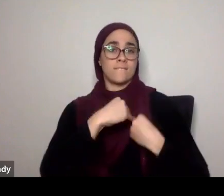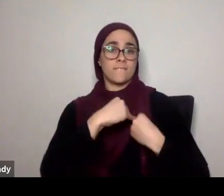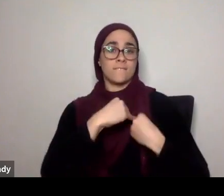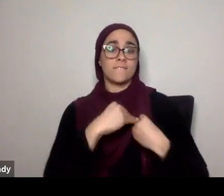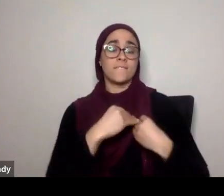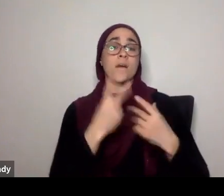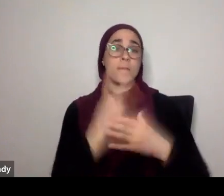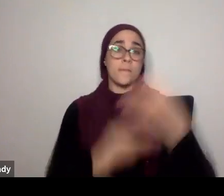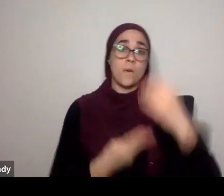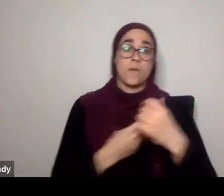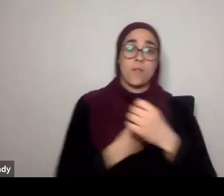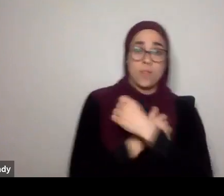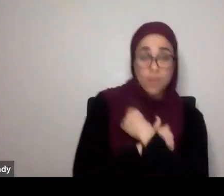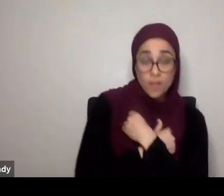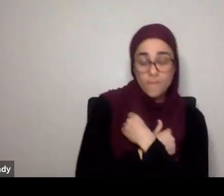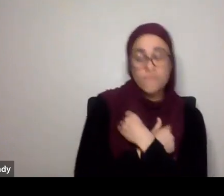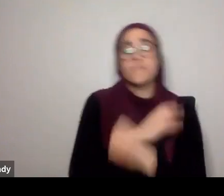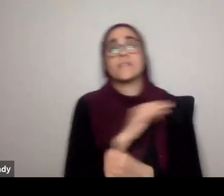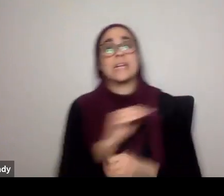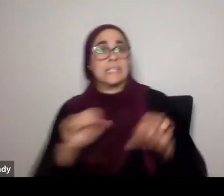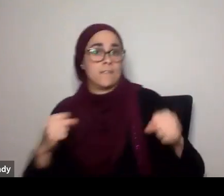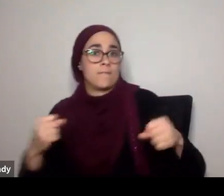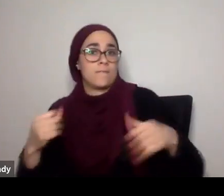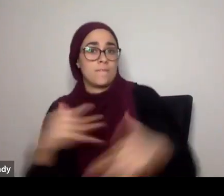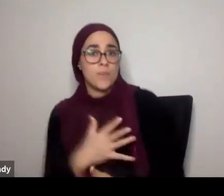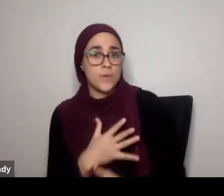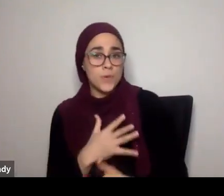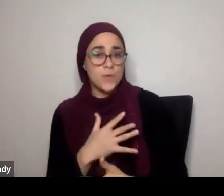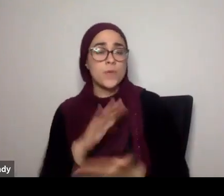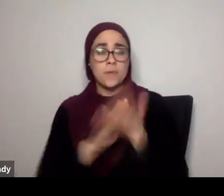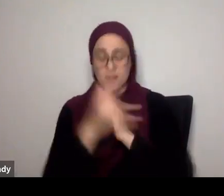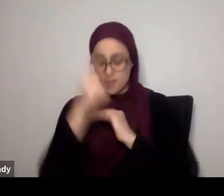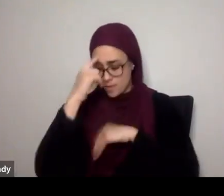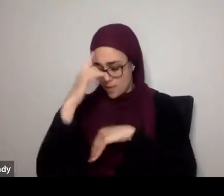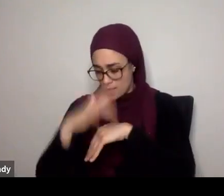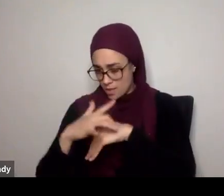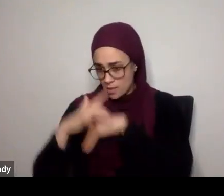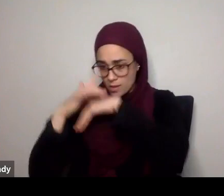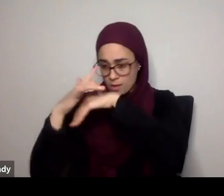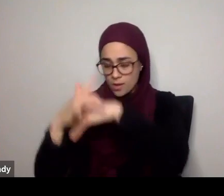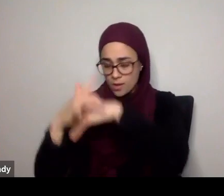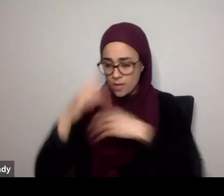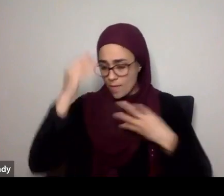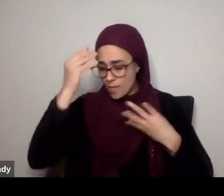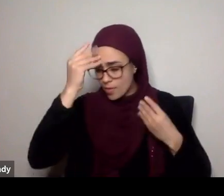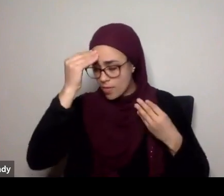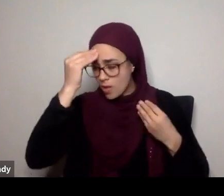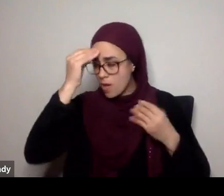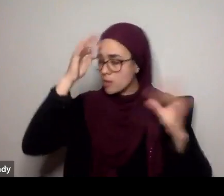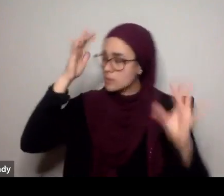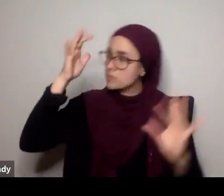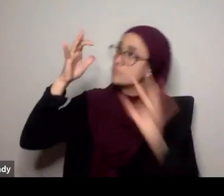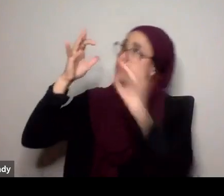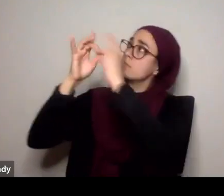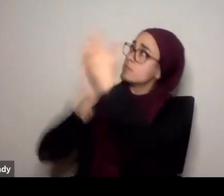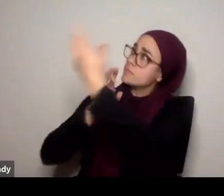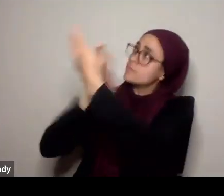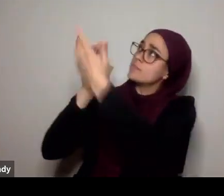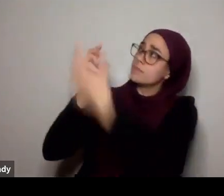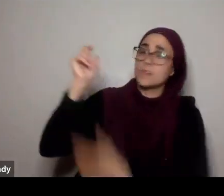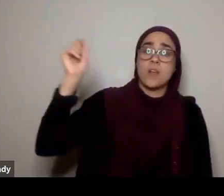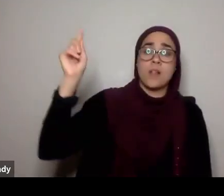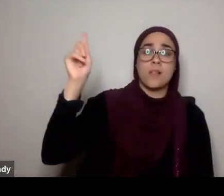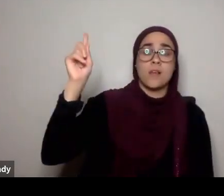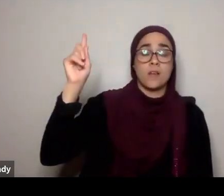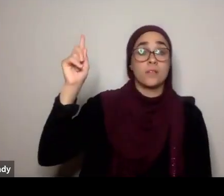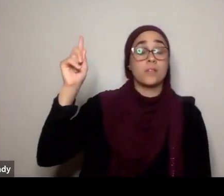khashya, mindfulness, presence, thoughts, about Allah subhanahu wa ta'ala, that are befitting of Allah subhanahu wa'ala, so Allah subhanahu wa says, the one